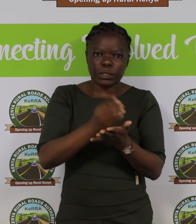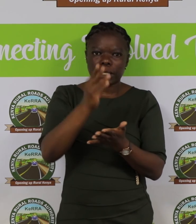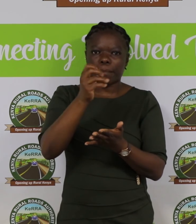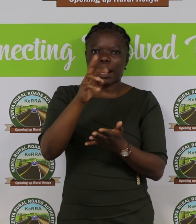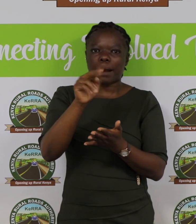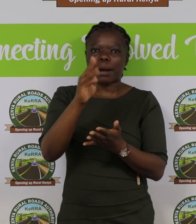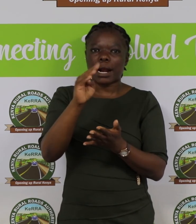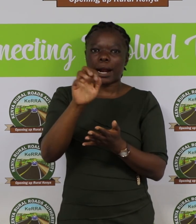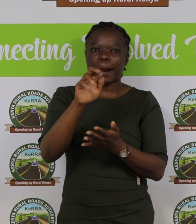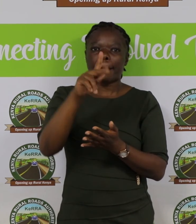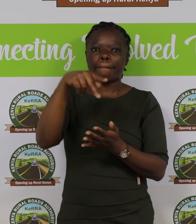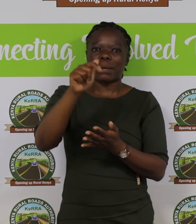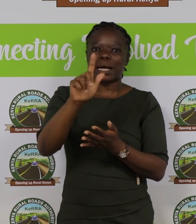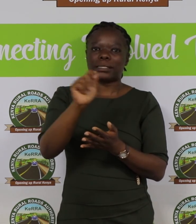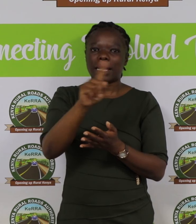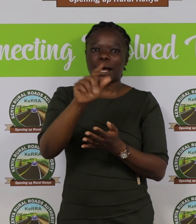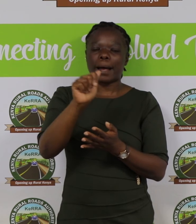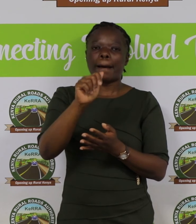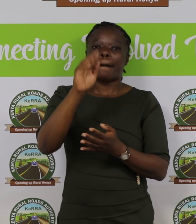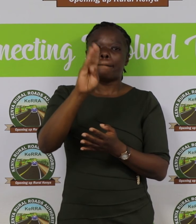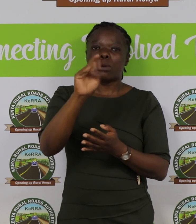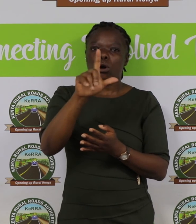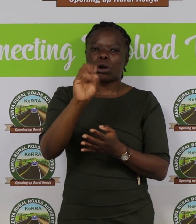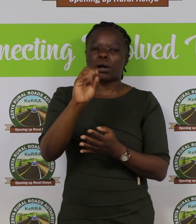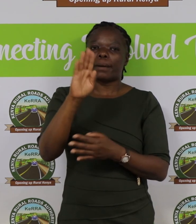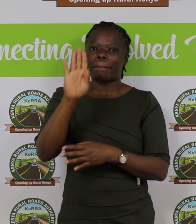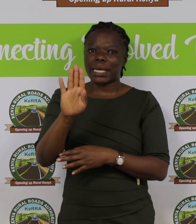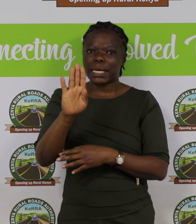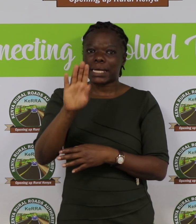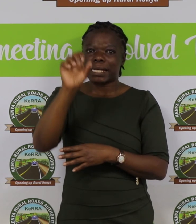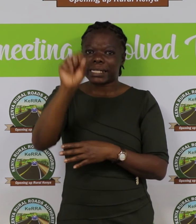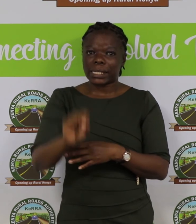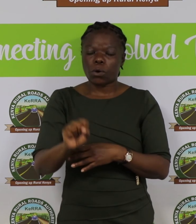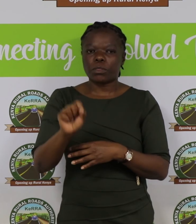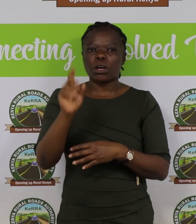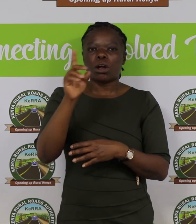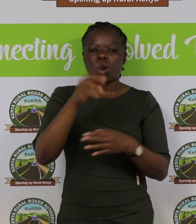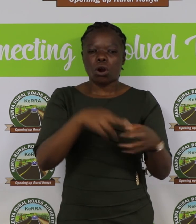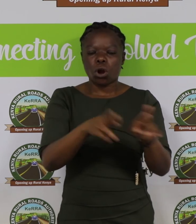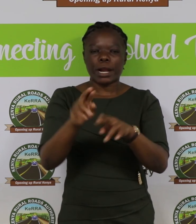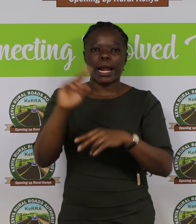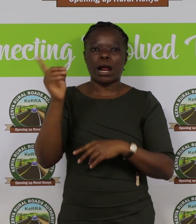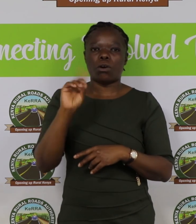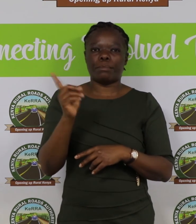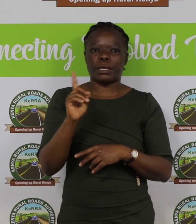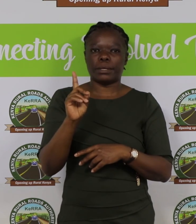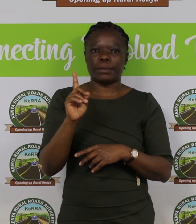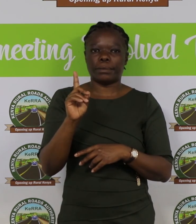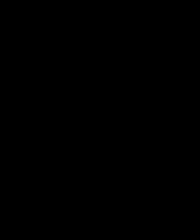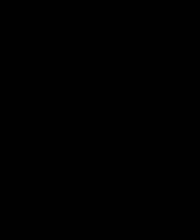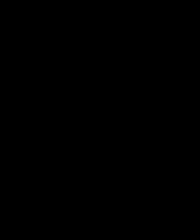Barabara Plaza, Block B Airport, South Road, Nairobi. Thank Thank